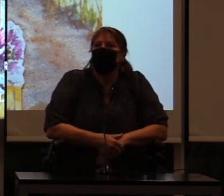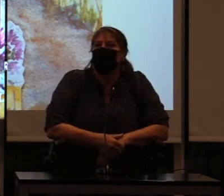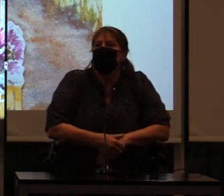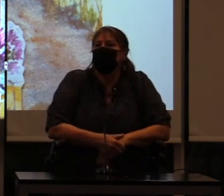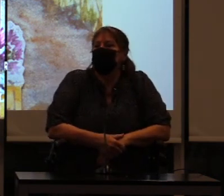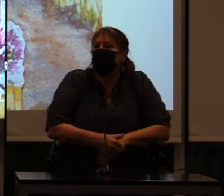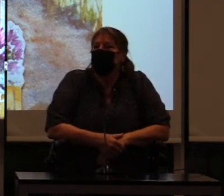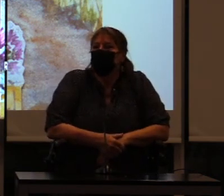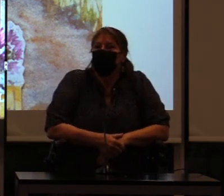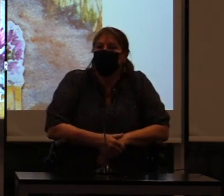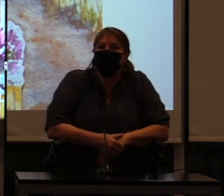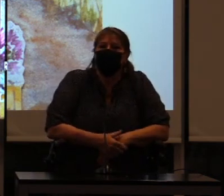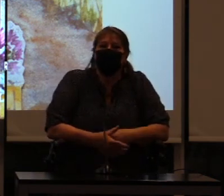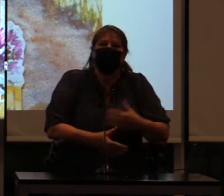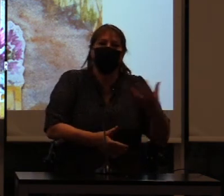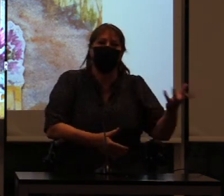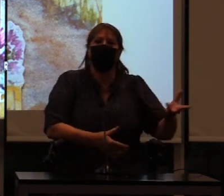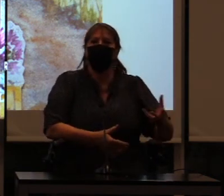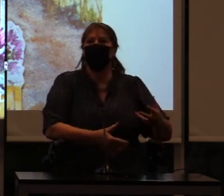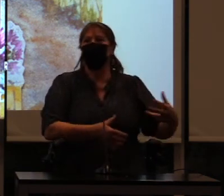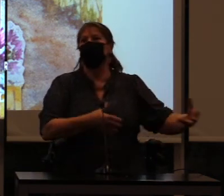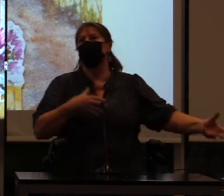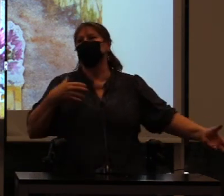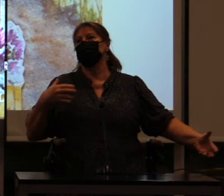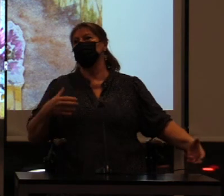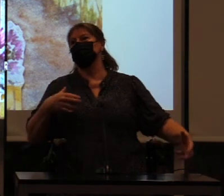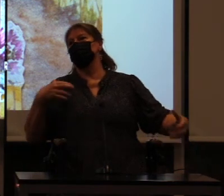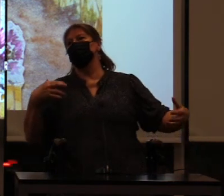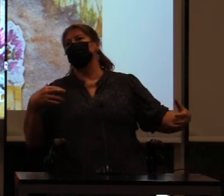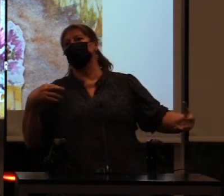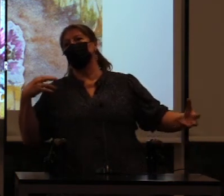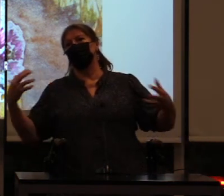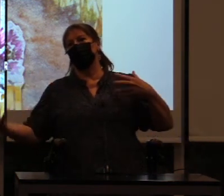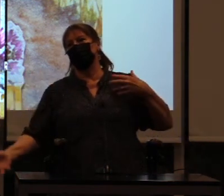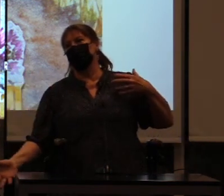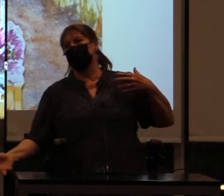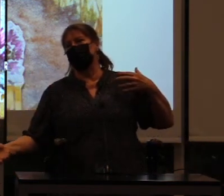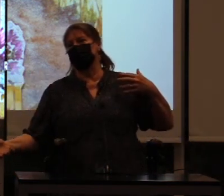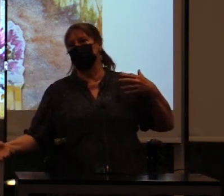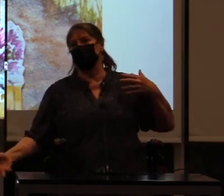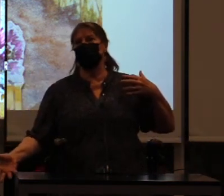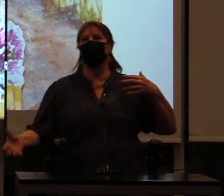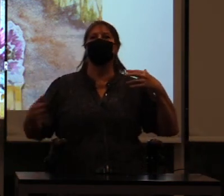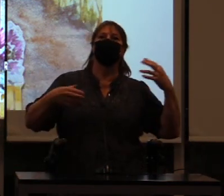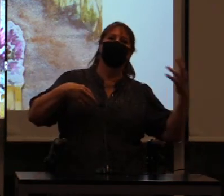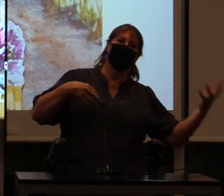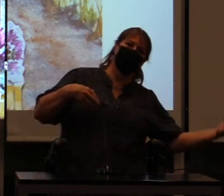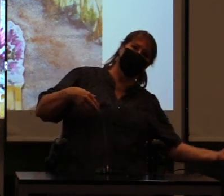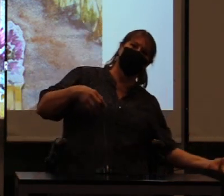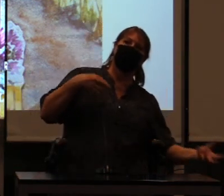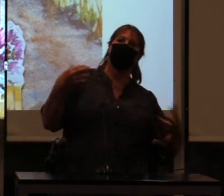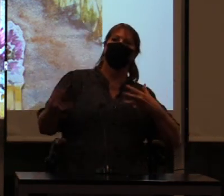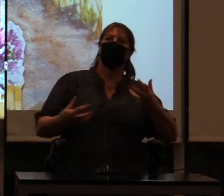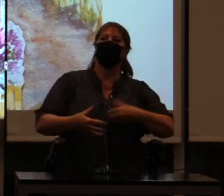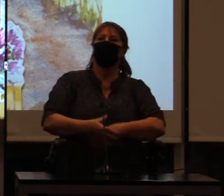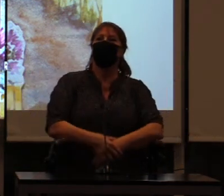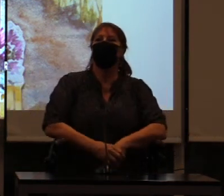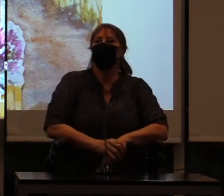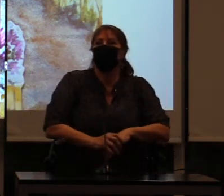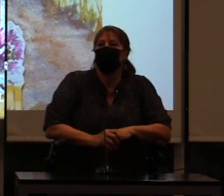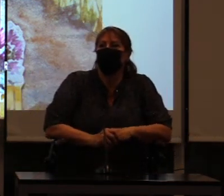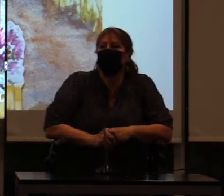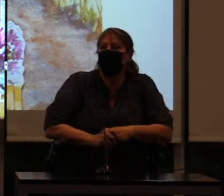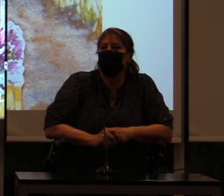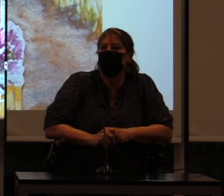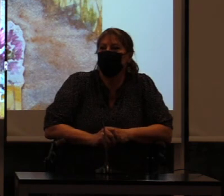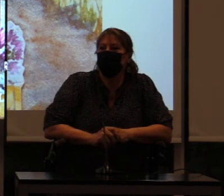and, uh, snowshoeing at Spring Water Park, and it's just tobogganing at Sunnydale, and on and on. Like,